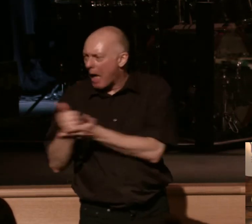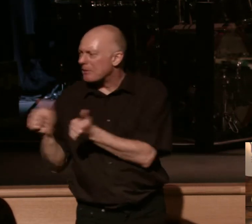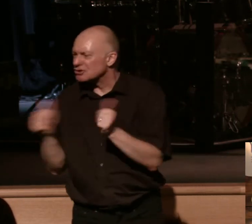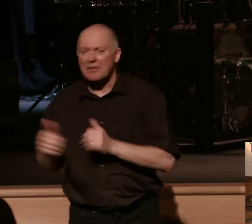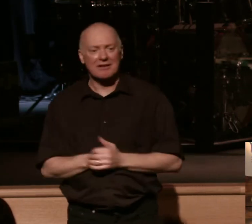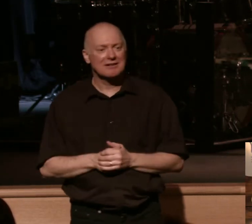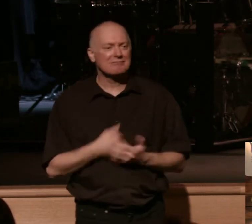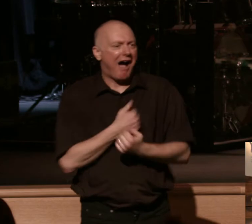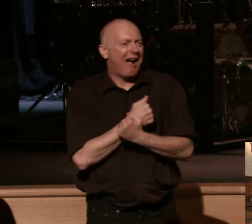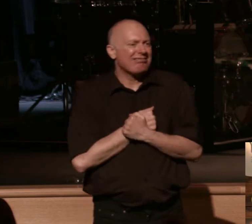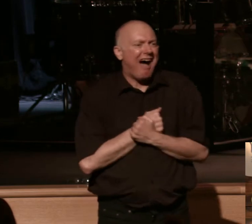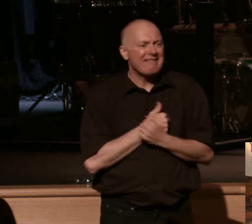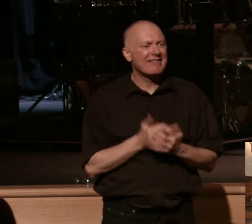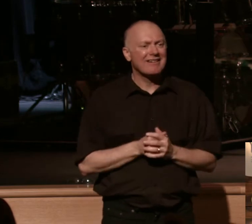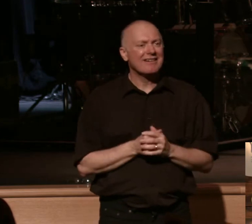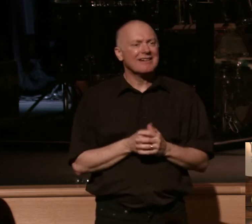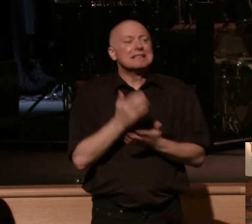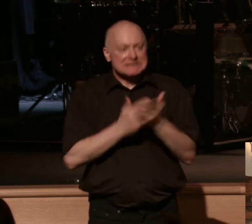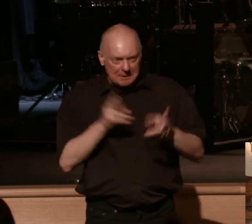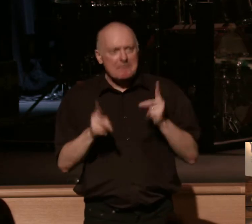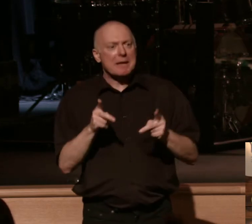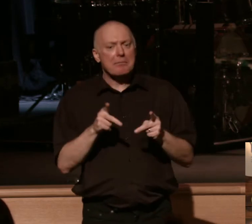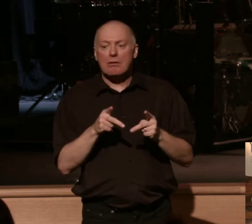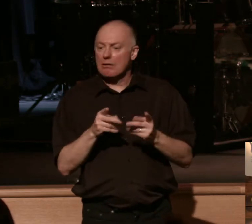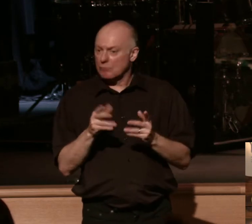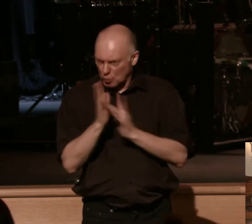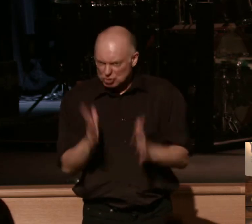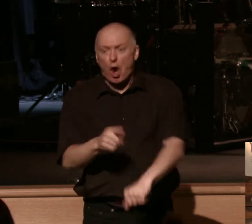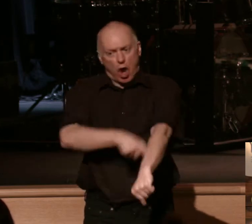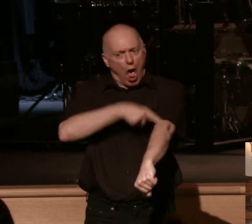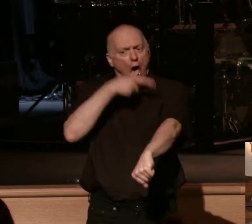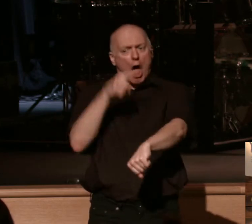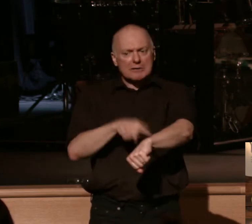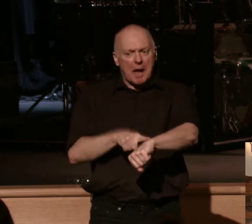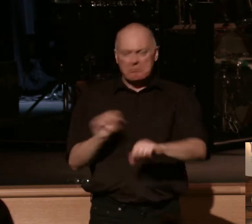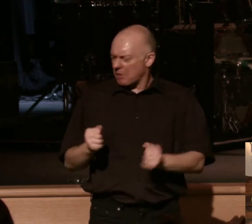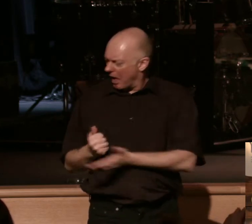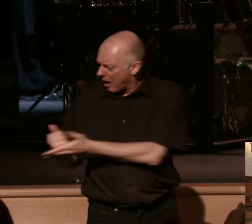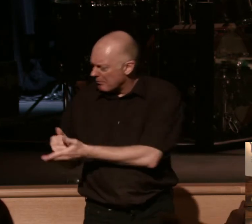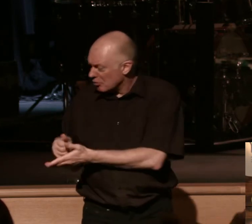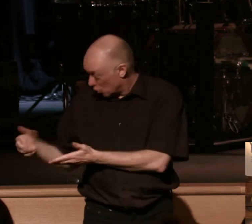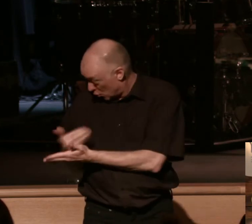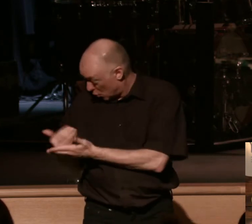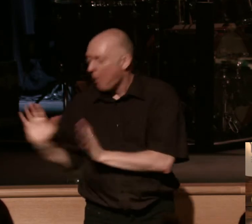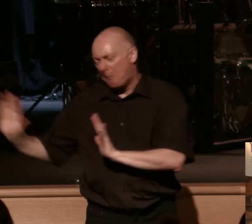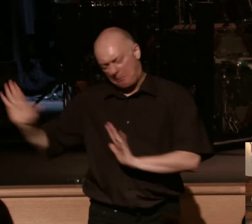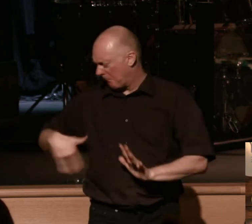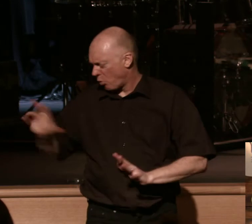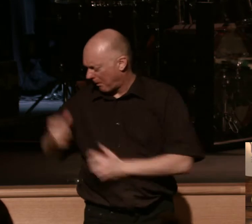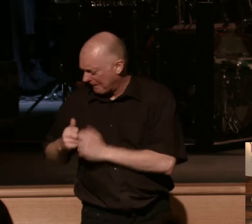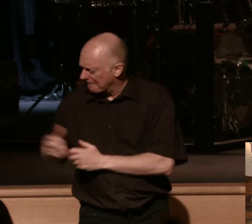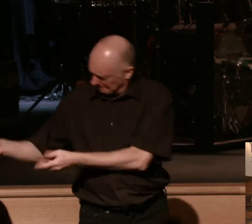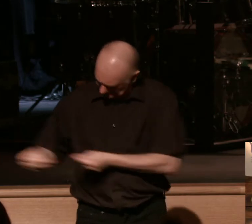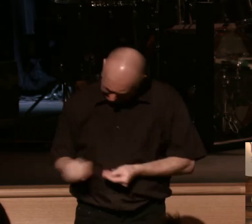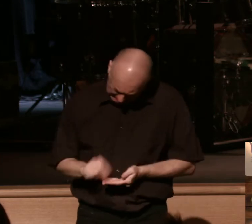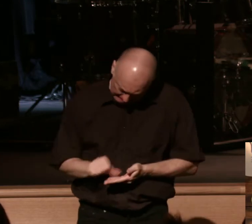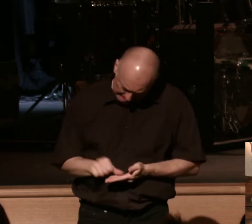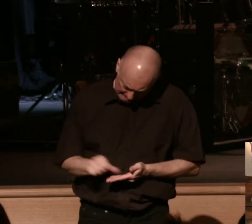I love that we have people that have been in the faith for a while. We have people who are brand new to the faith as well, or not even in the faith yet,